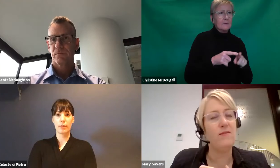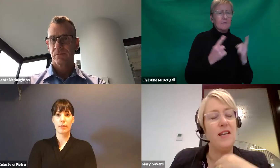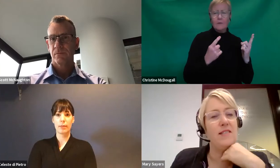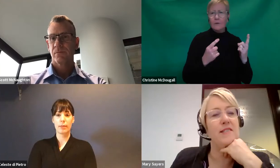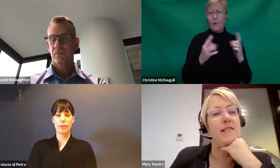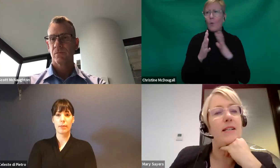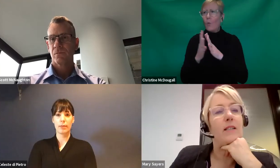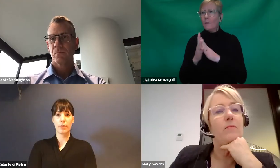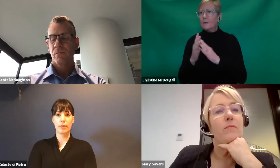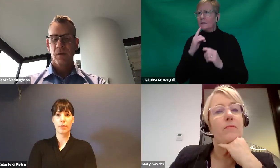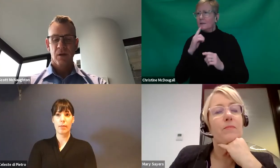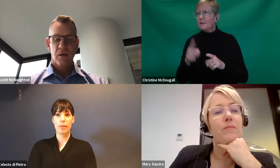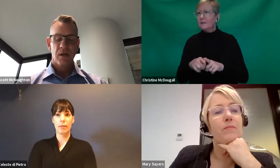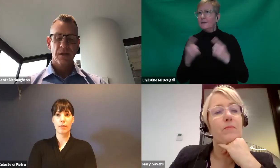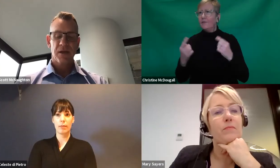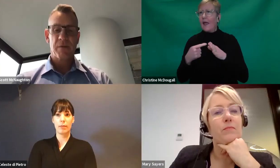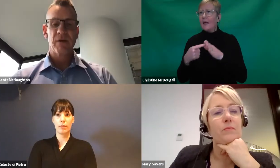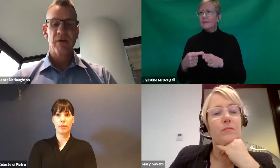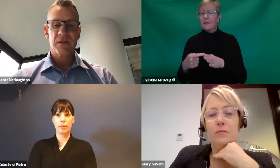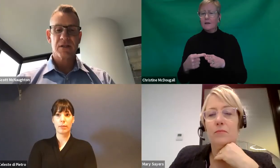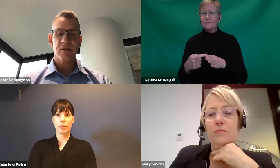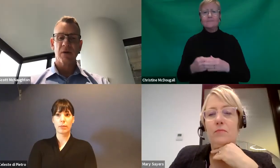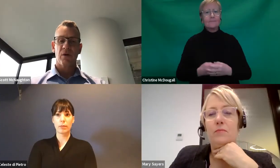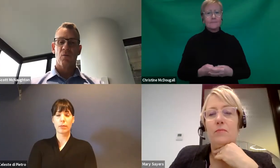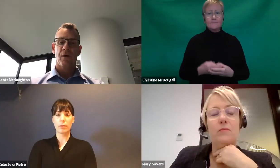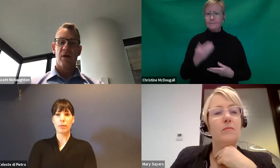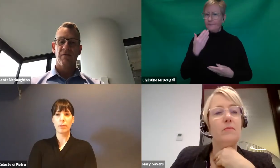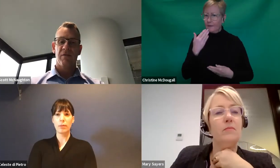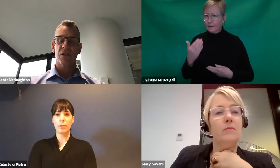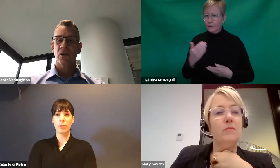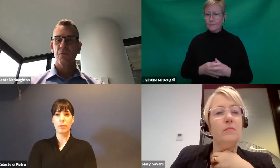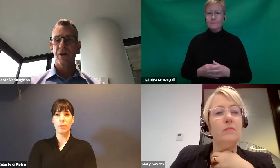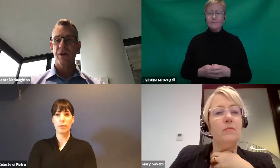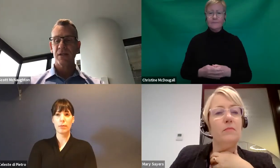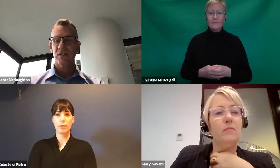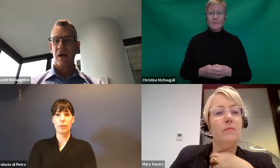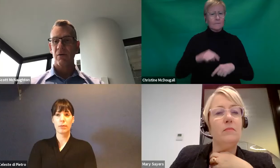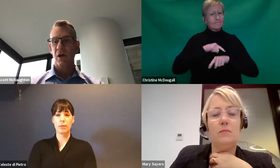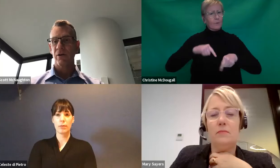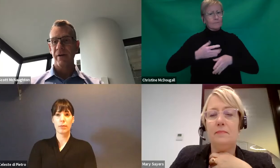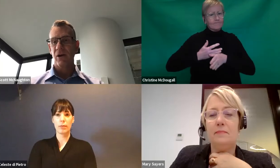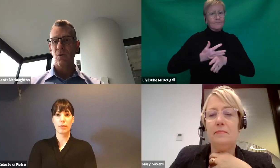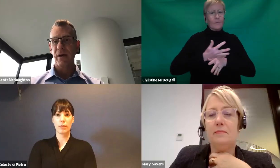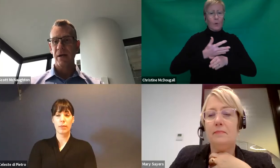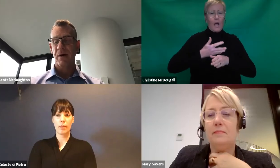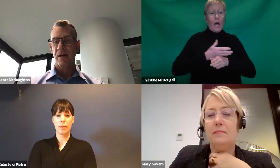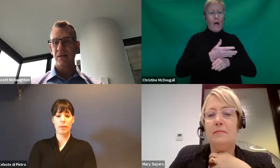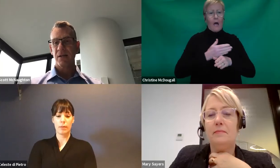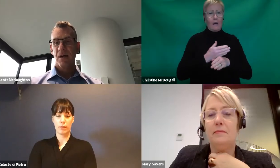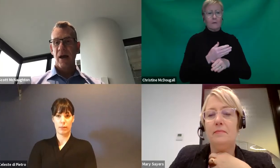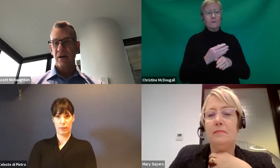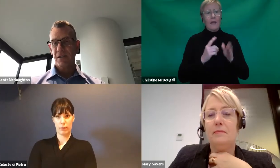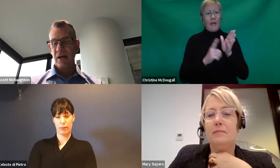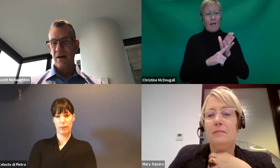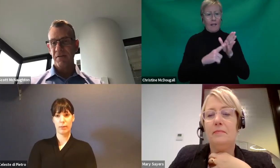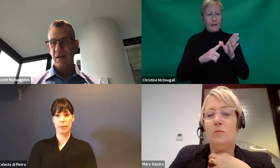says. Yeah, thanks, Mary. This is something we invest a lot of work in this, our local area coordinator partners,